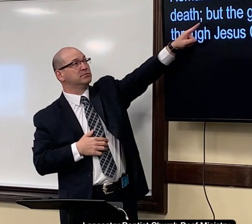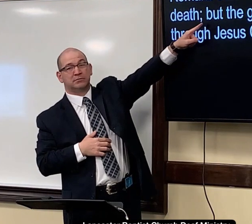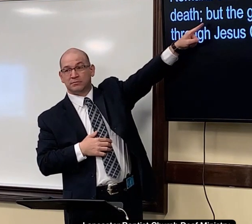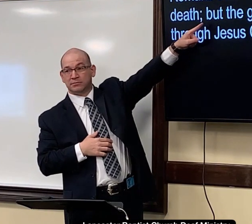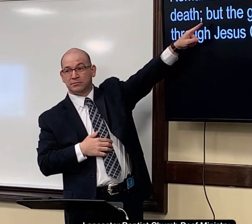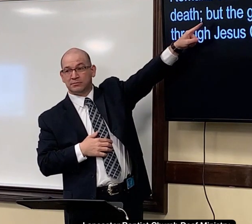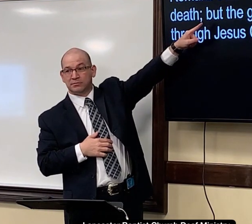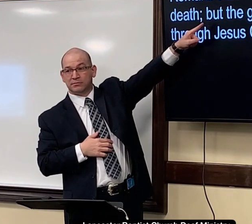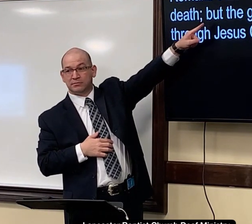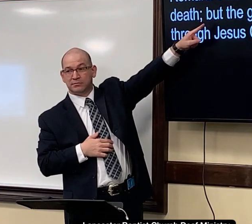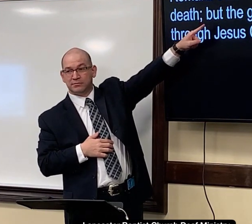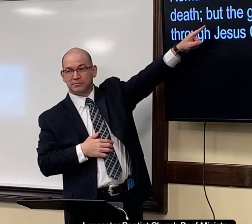So, notice this word, but.